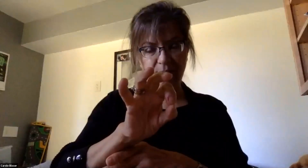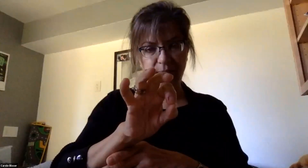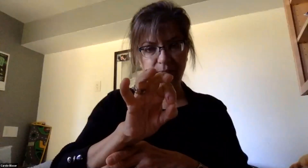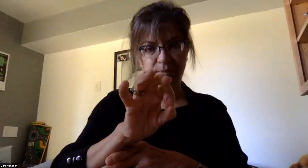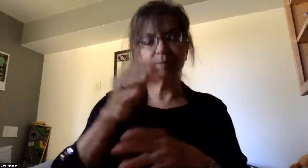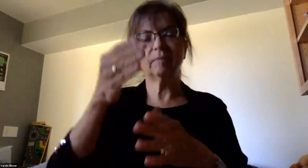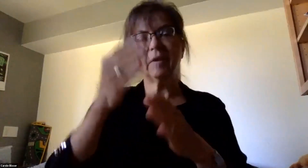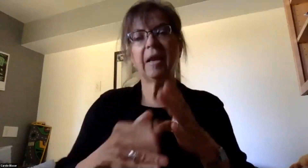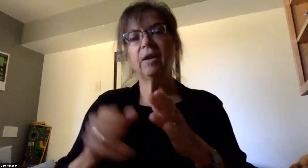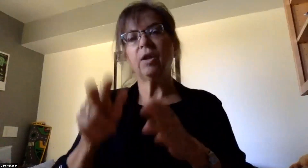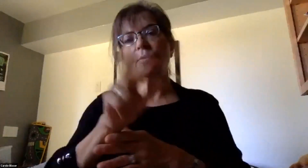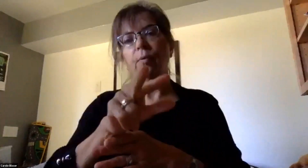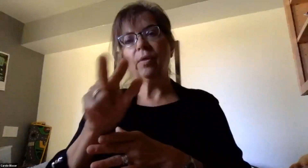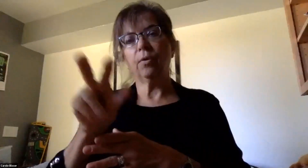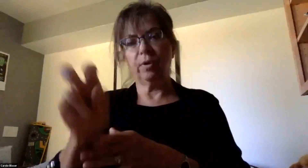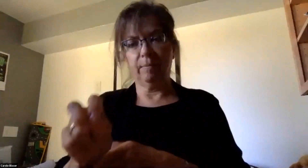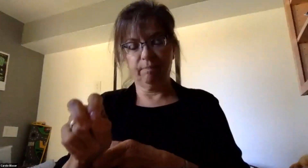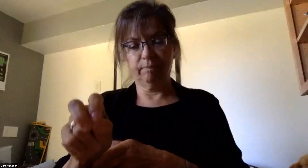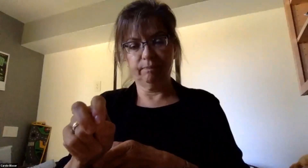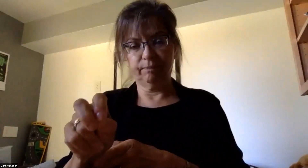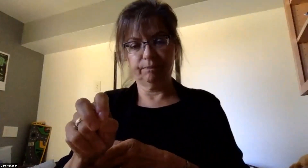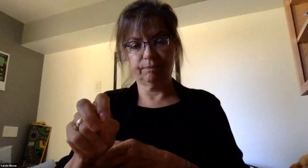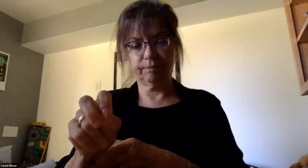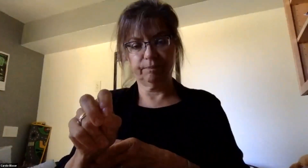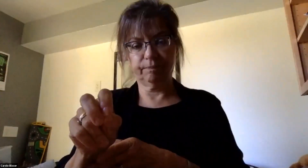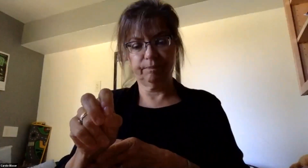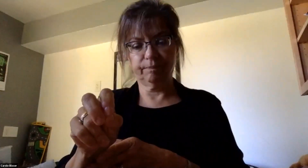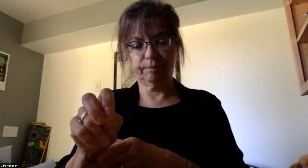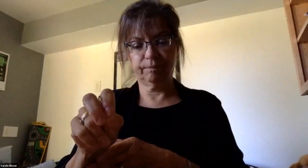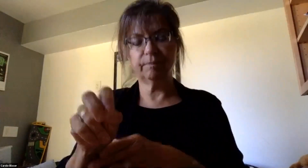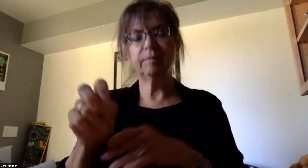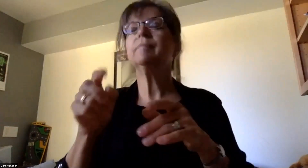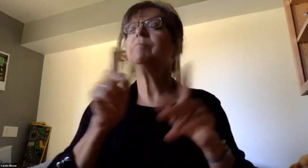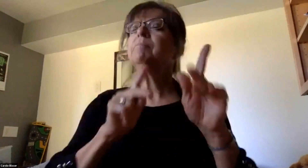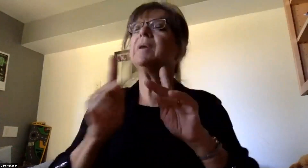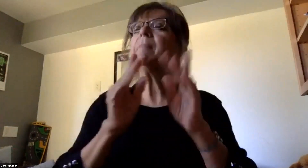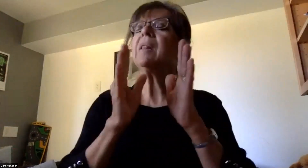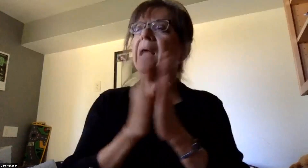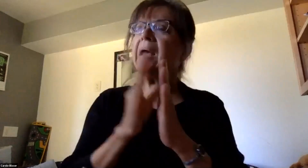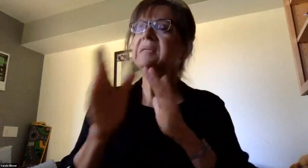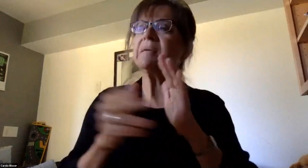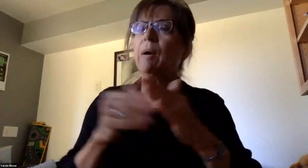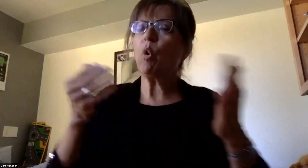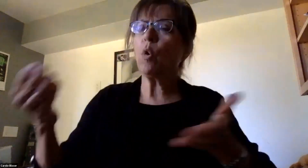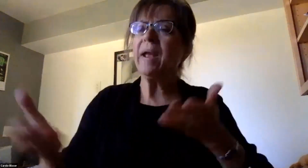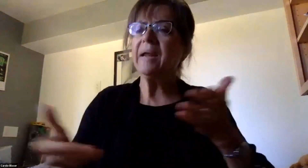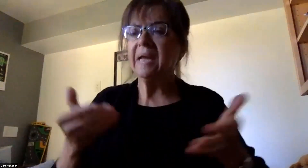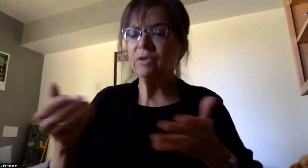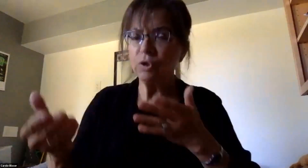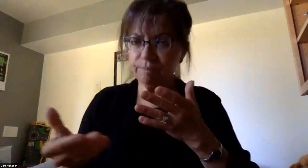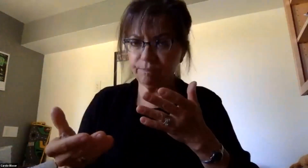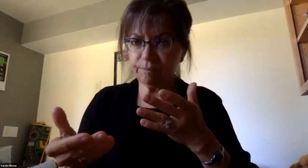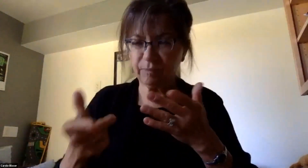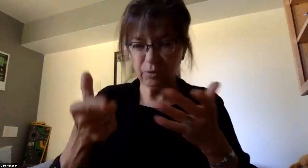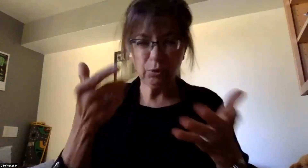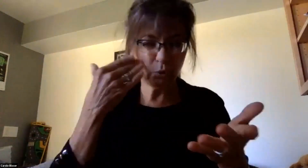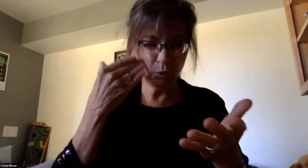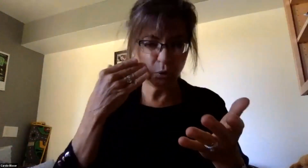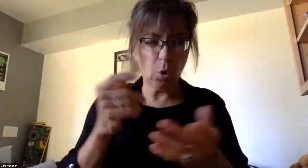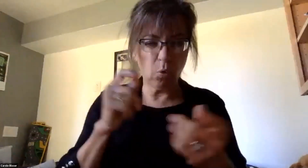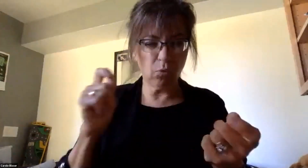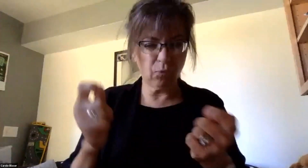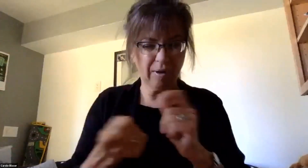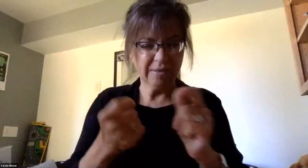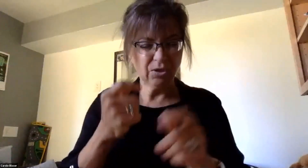It will end at 3.30 p.m. Questions were posed about orientation. As you know, our transition year is